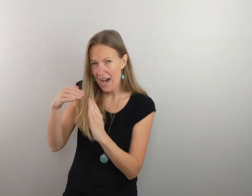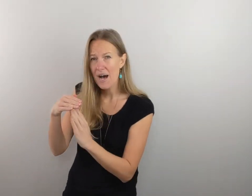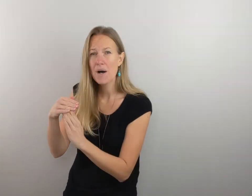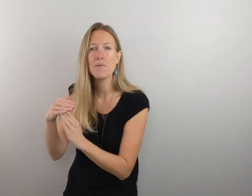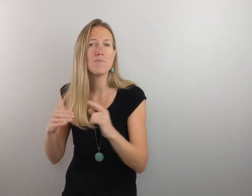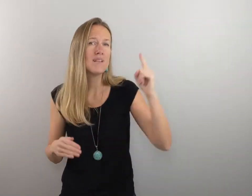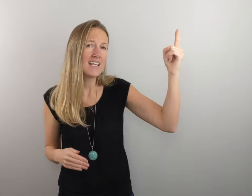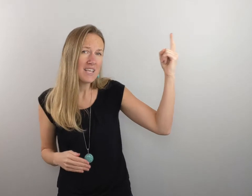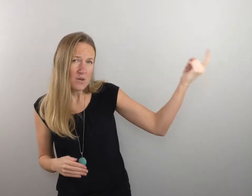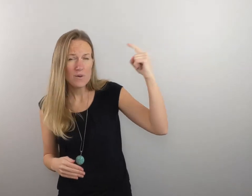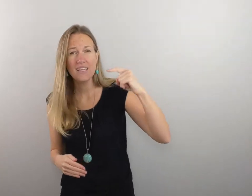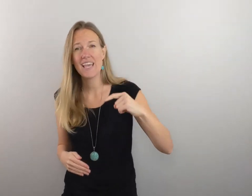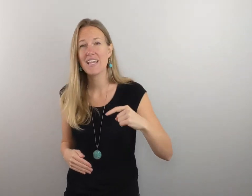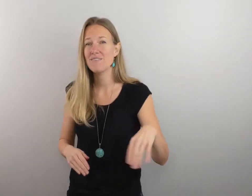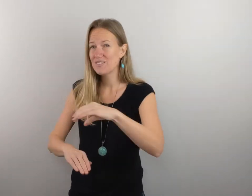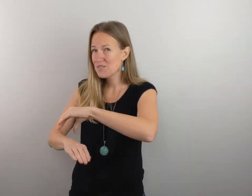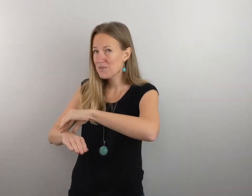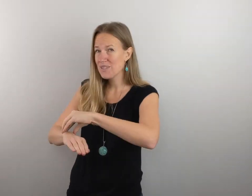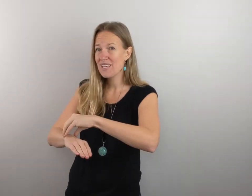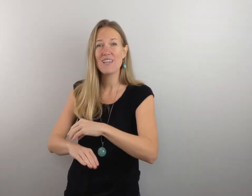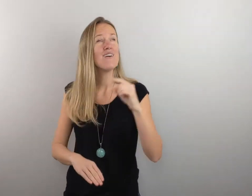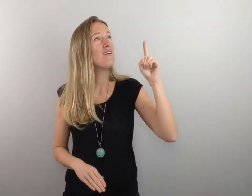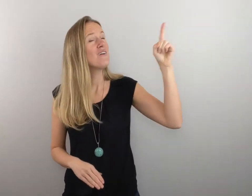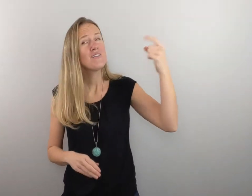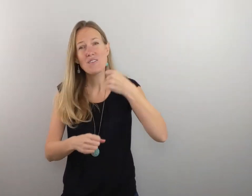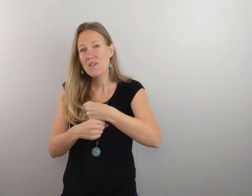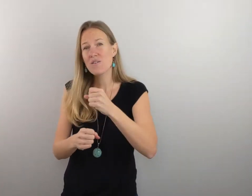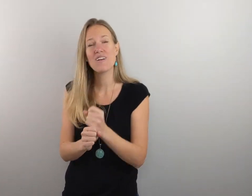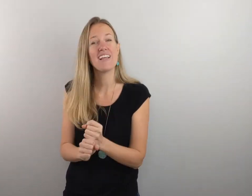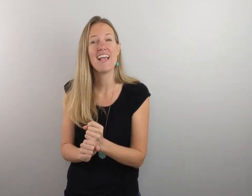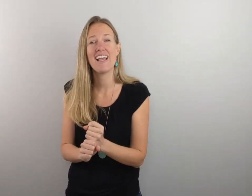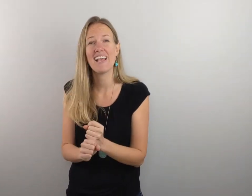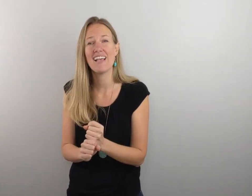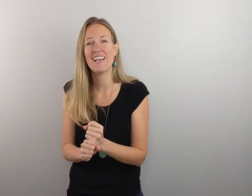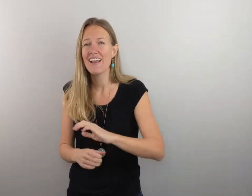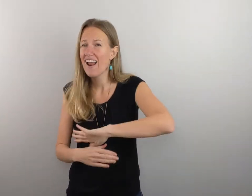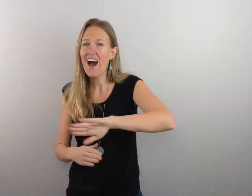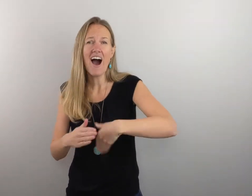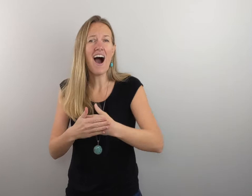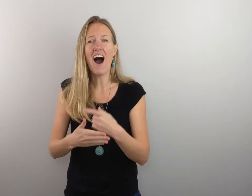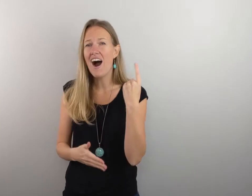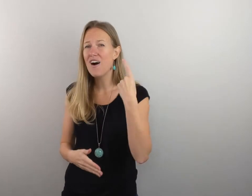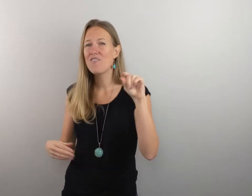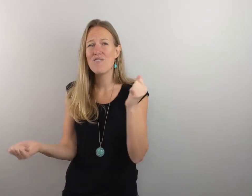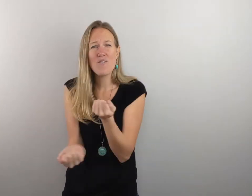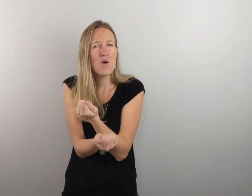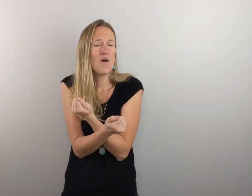Humbly you came to the earth you created. All for